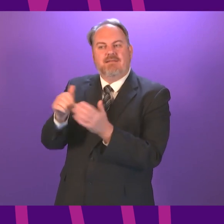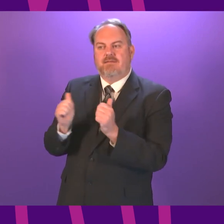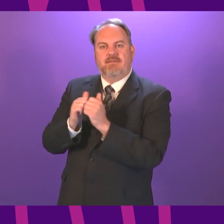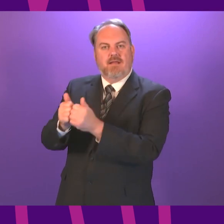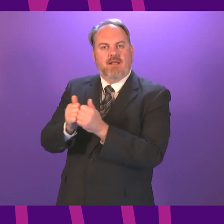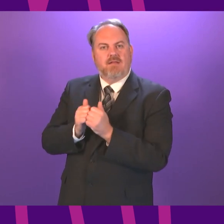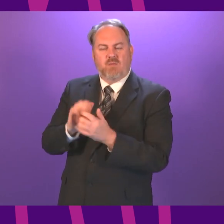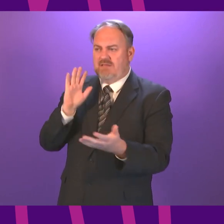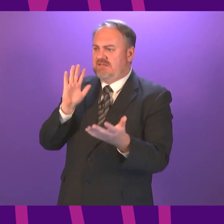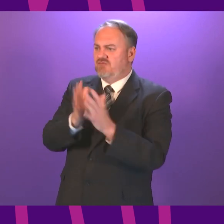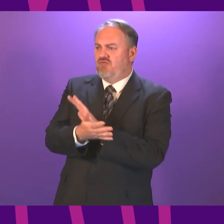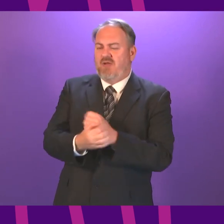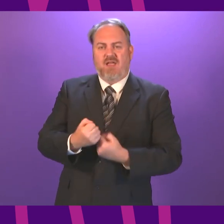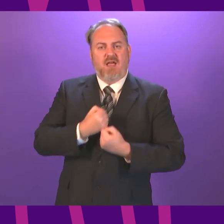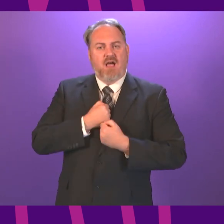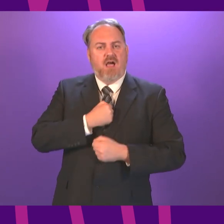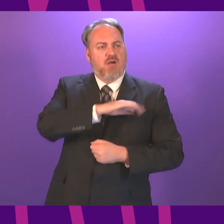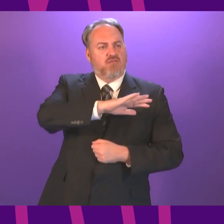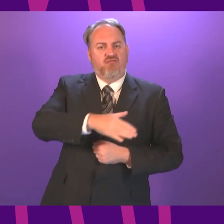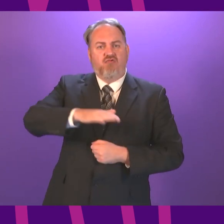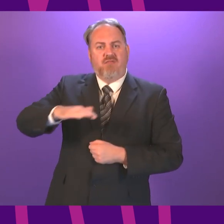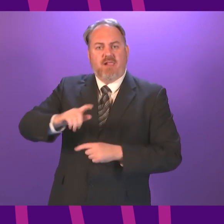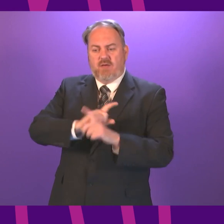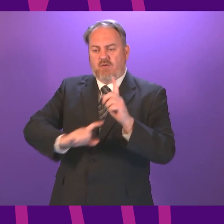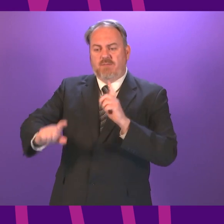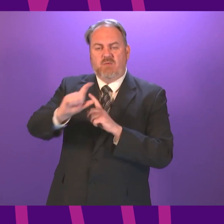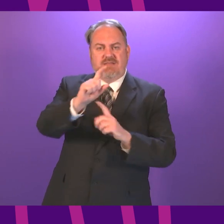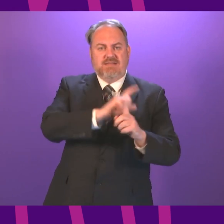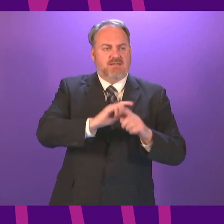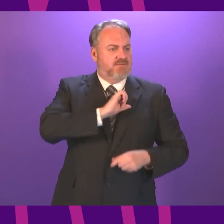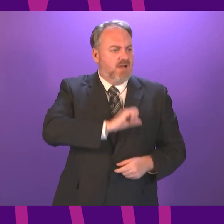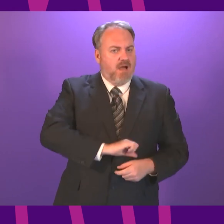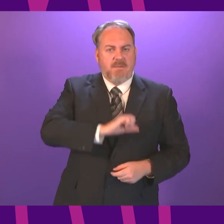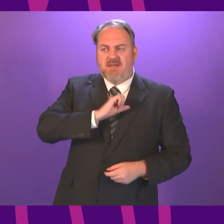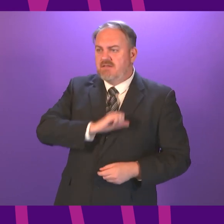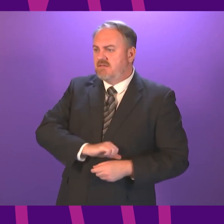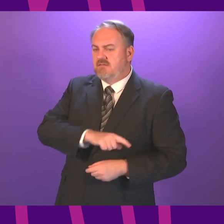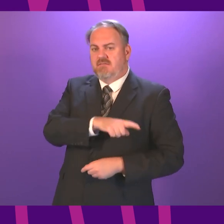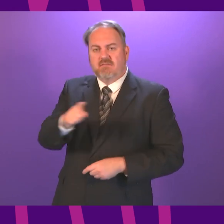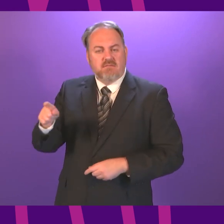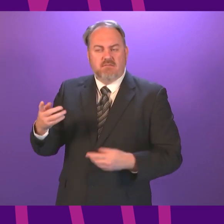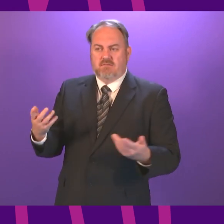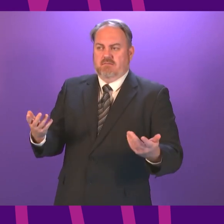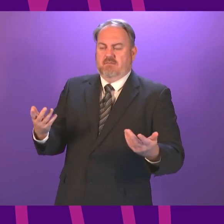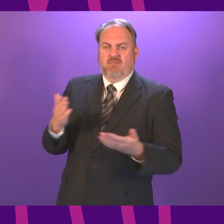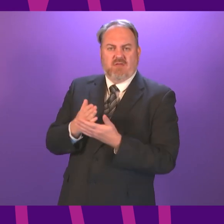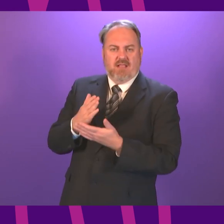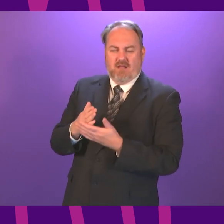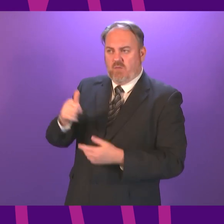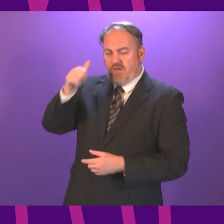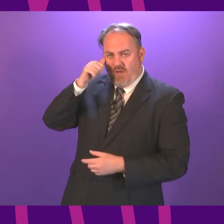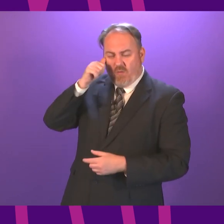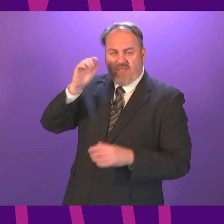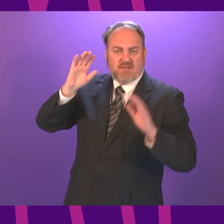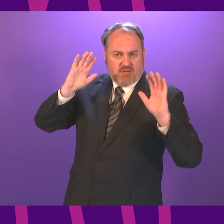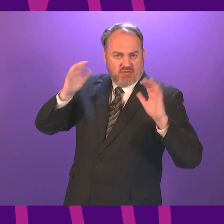our rural communities so this is not abstract, it's not hypothetical, it's real and it also brings to the fore a key issue the debate about